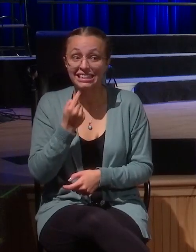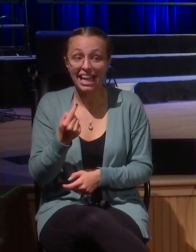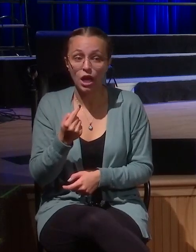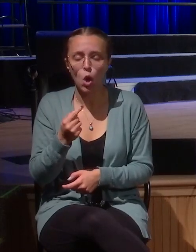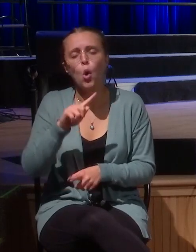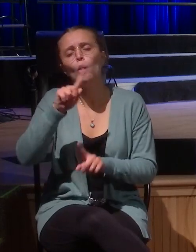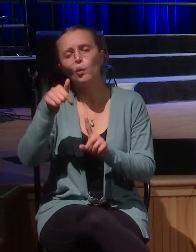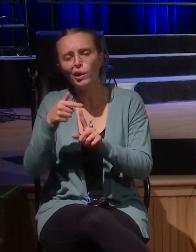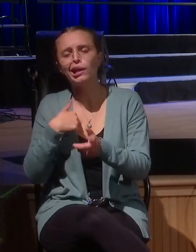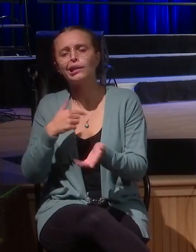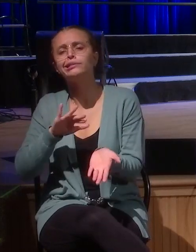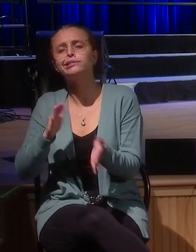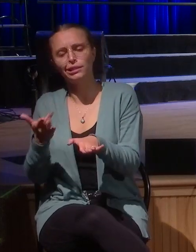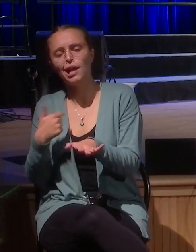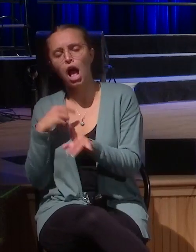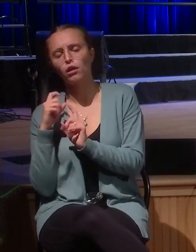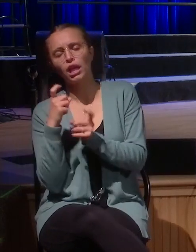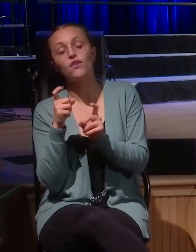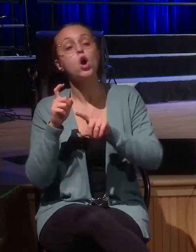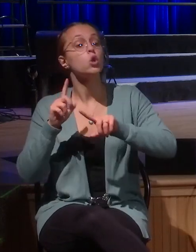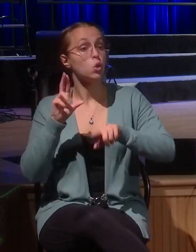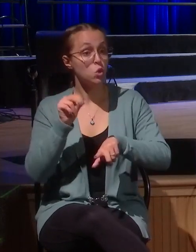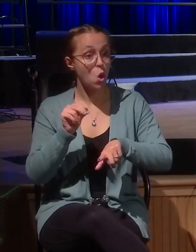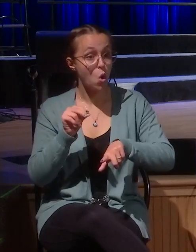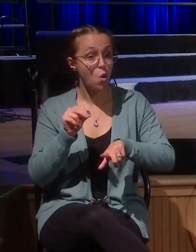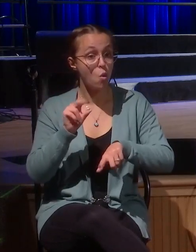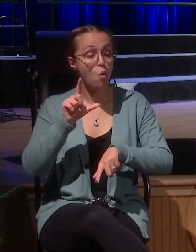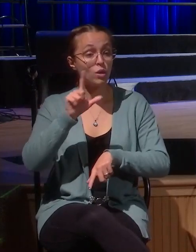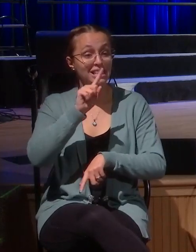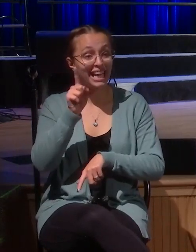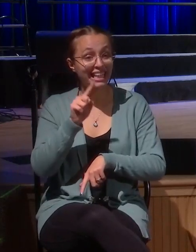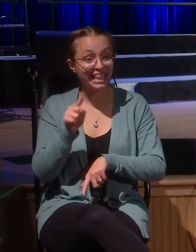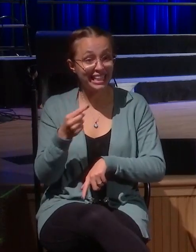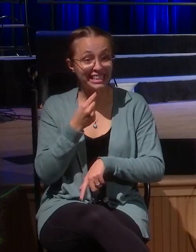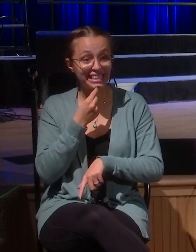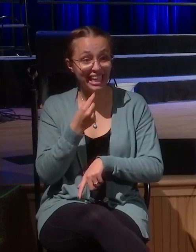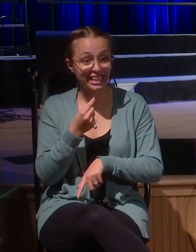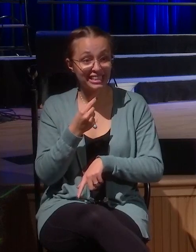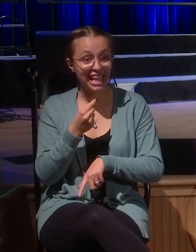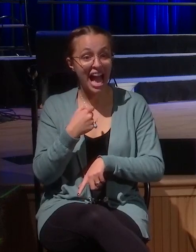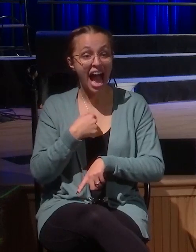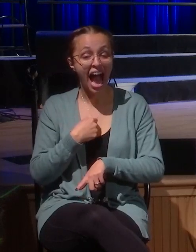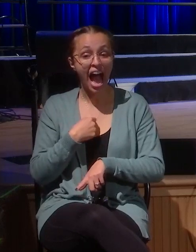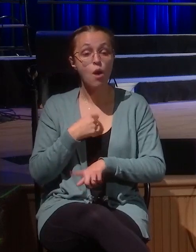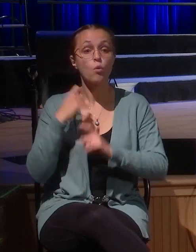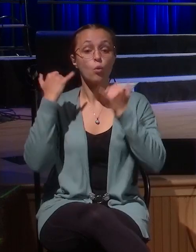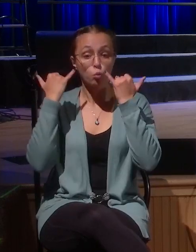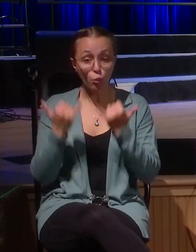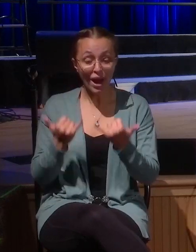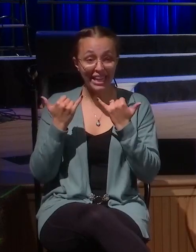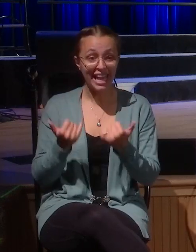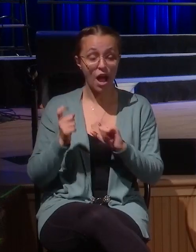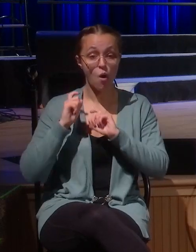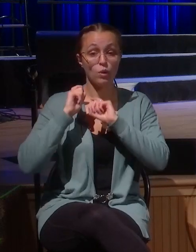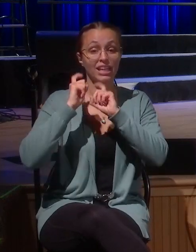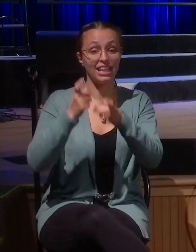now, I give half, not 20%, but half of all I own to the poor. And not only that, but whoever I cheated,